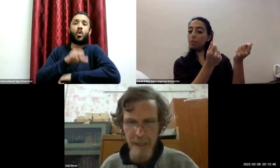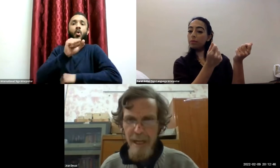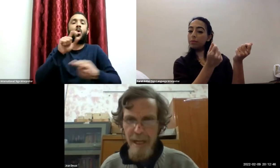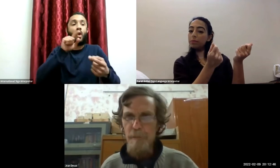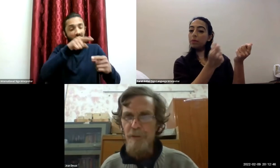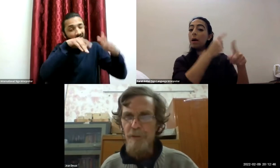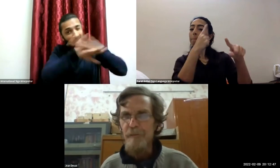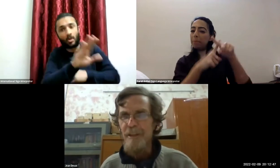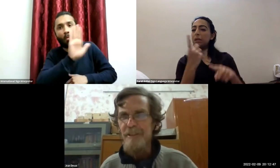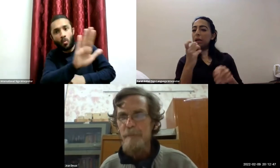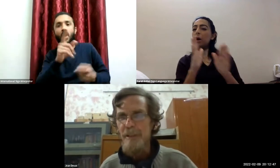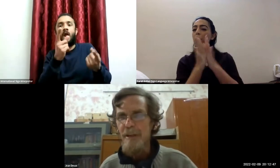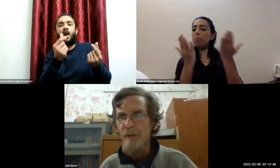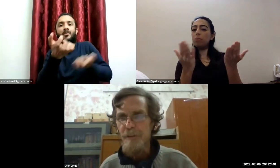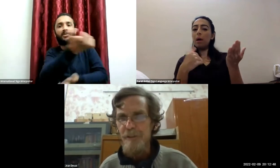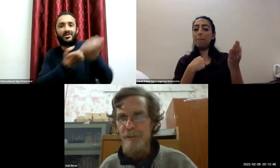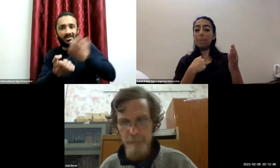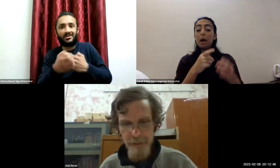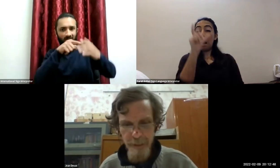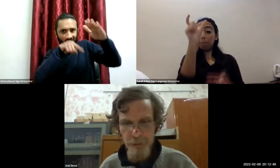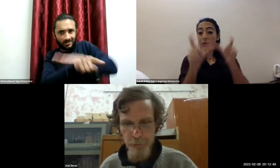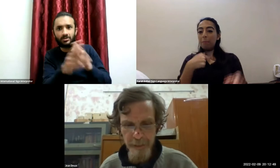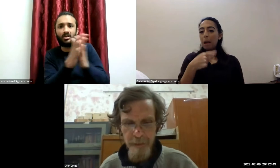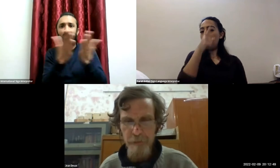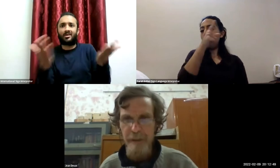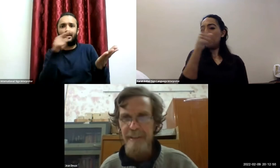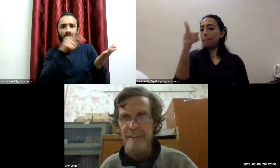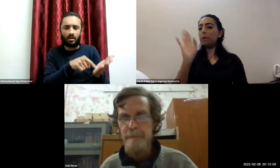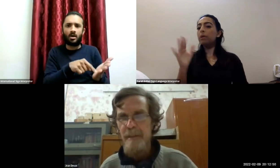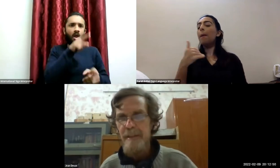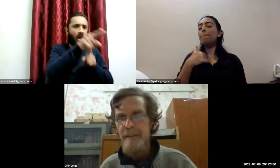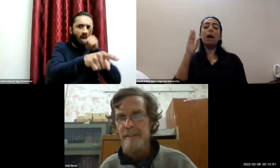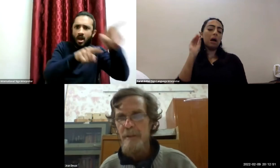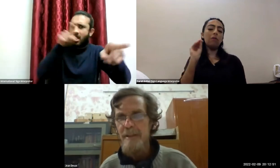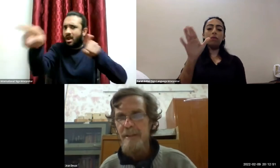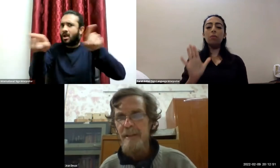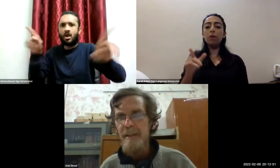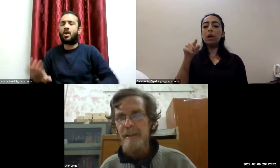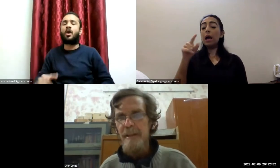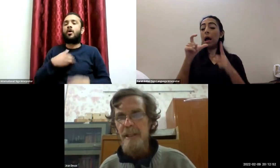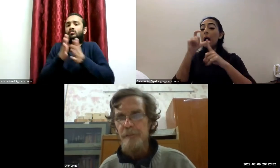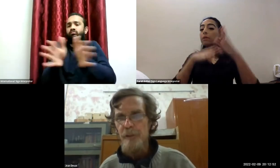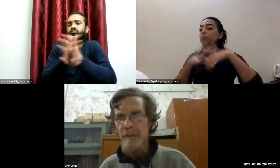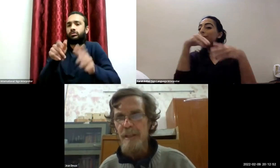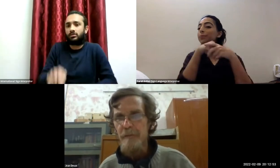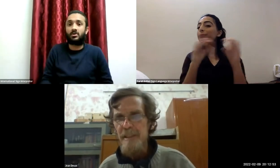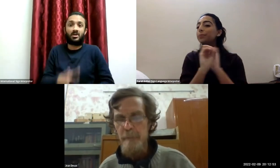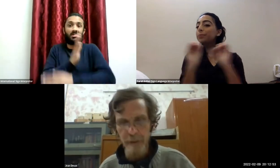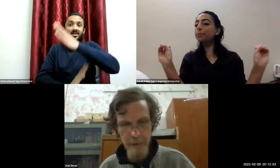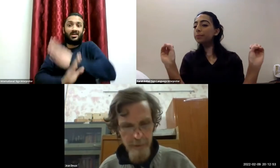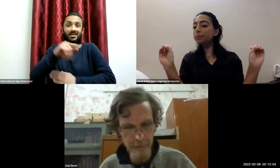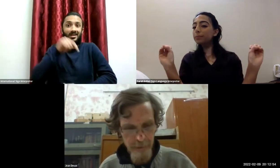poverty i'm not pointing fingers at that particular authors i'm just illustrating the fact that disability is virtually